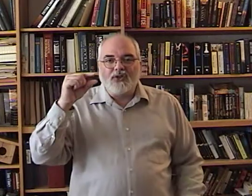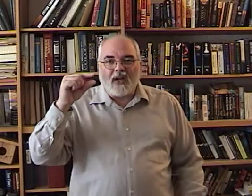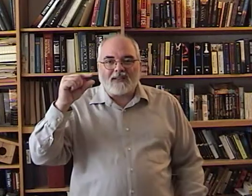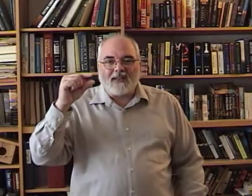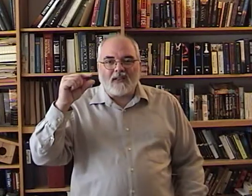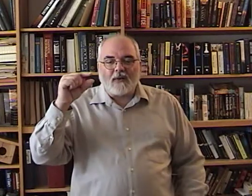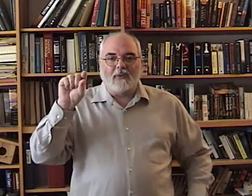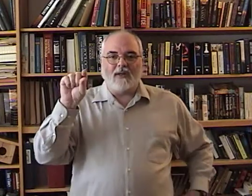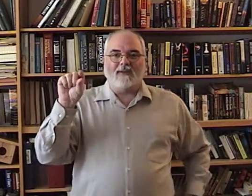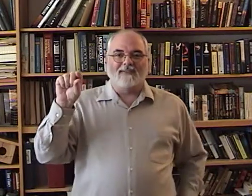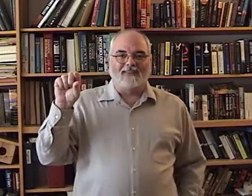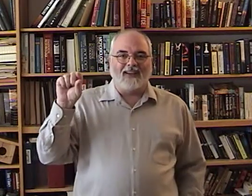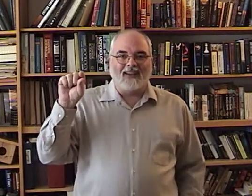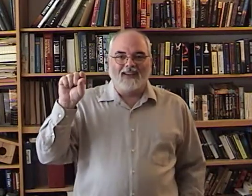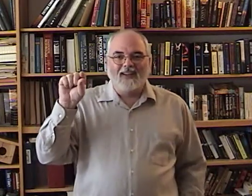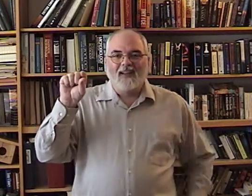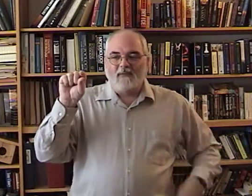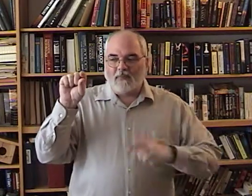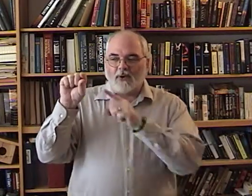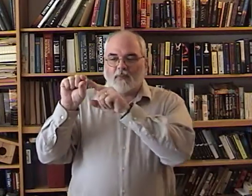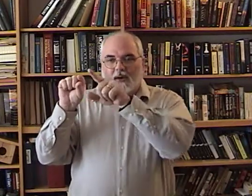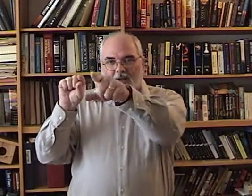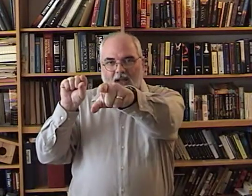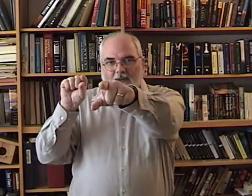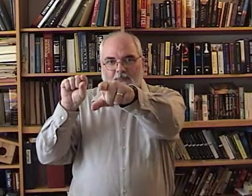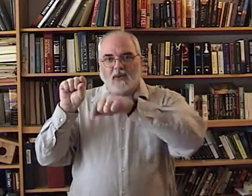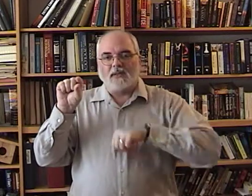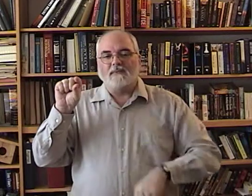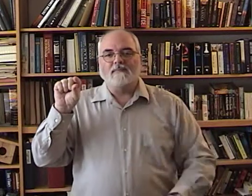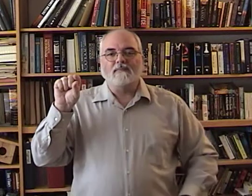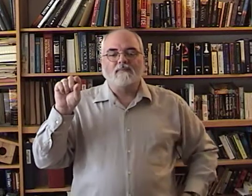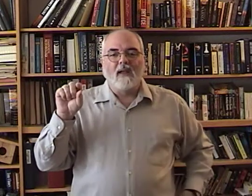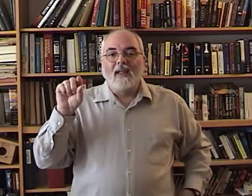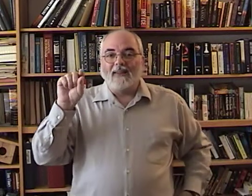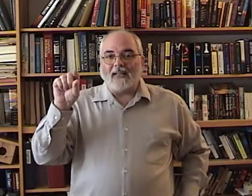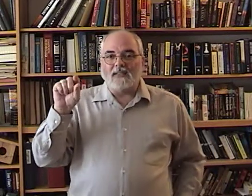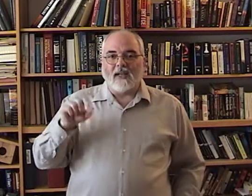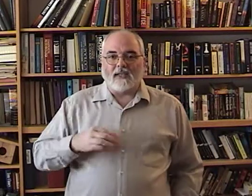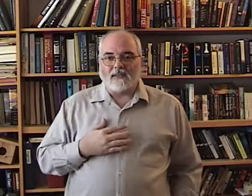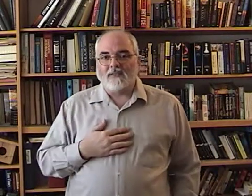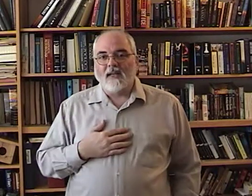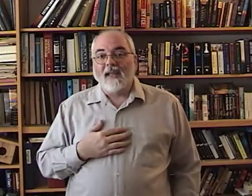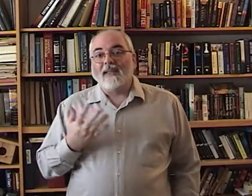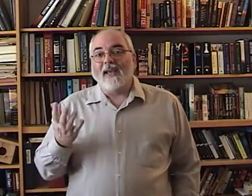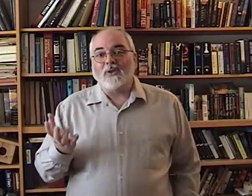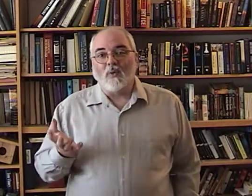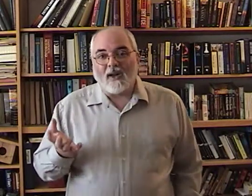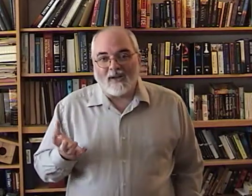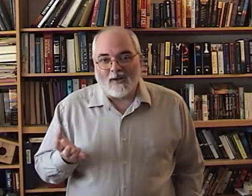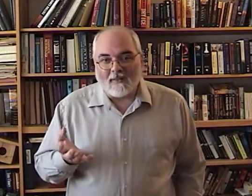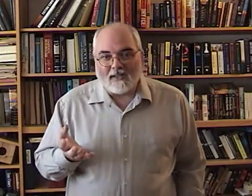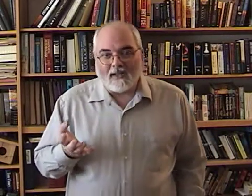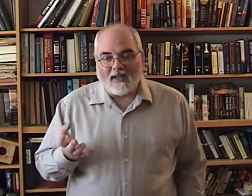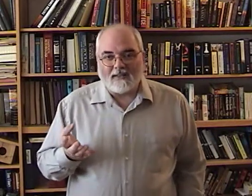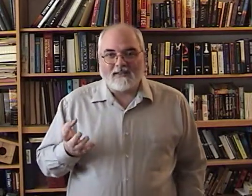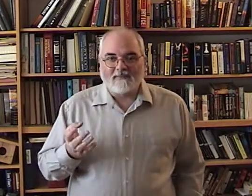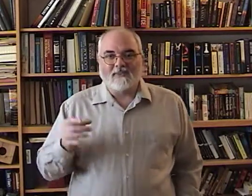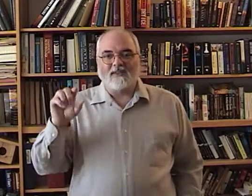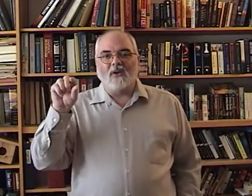Just a little bit. But you're pointing at the person. That's in Texas. Guess where I learned my signs. So,